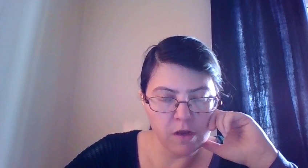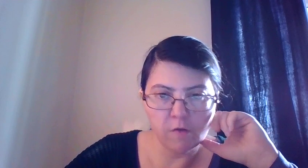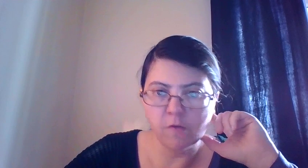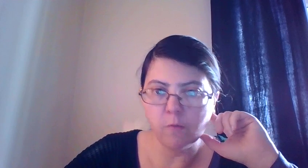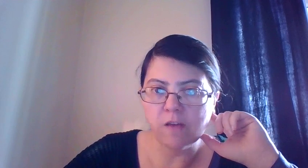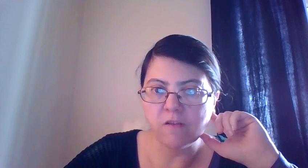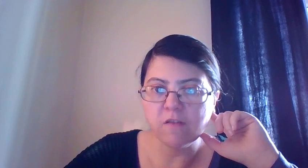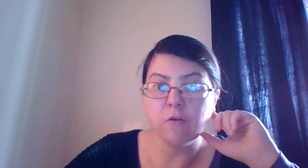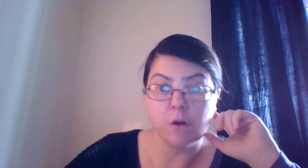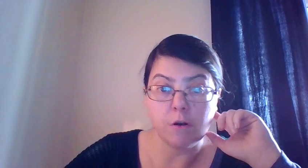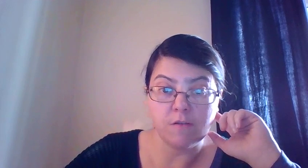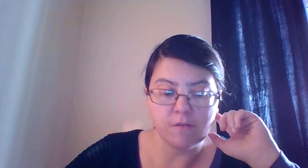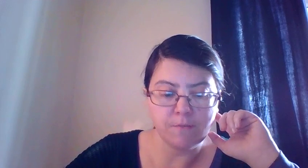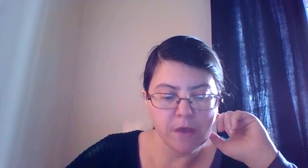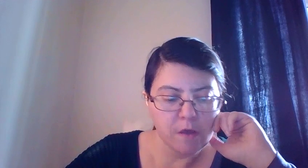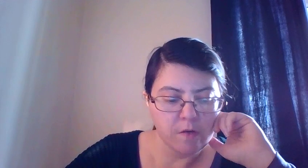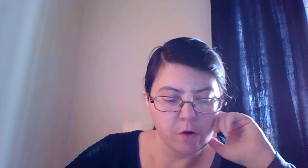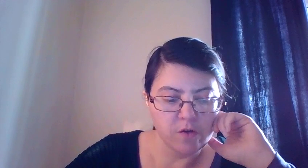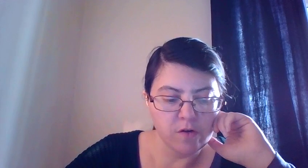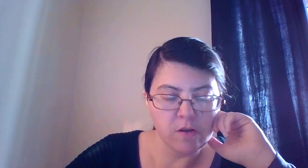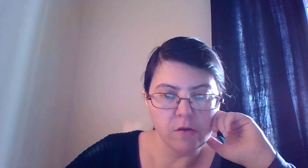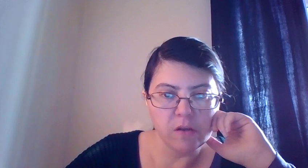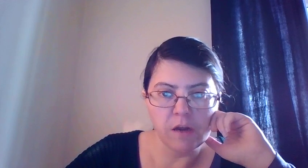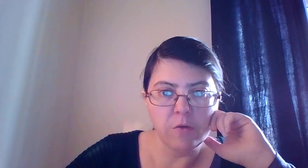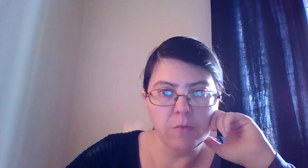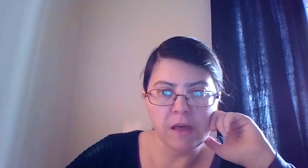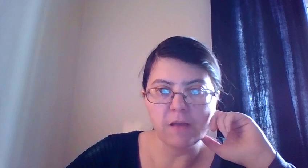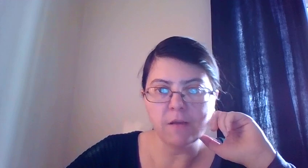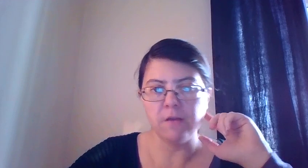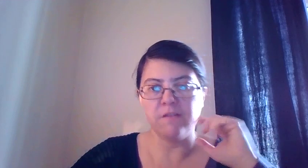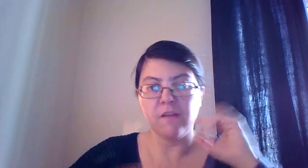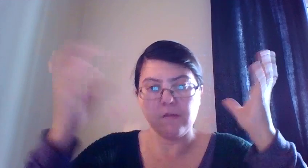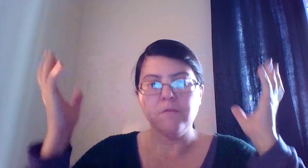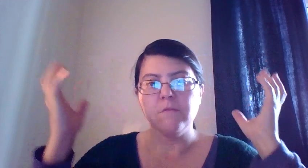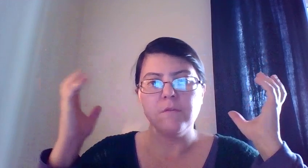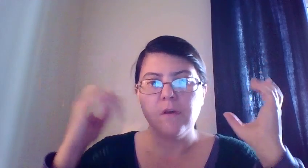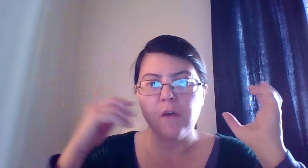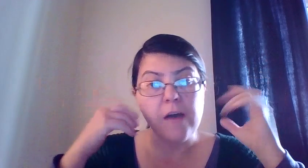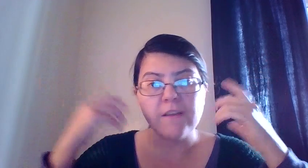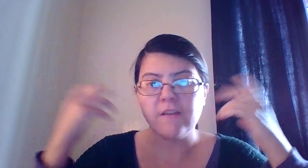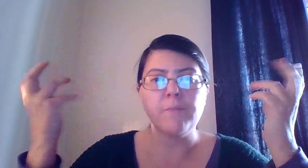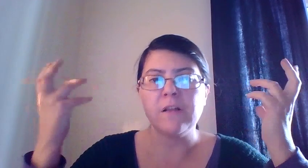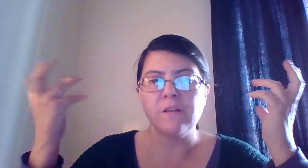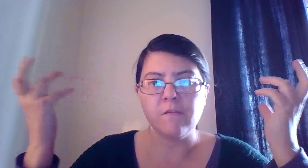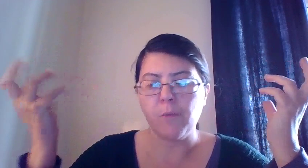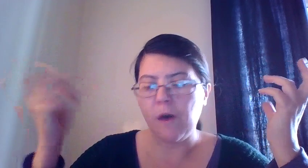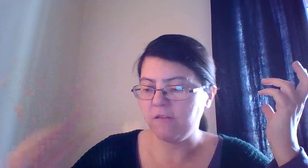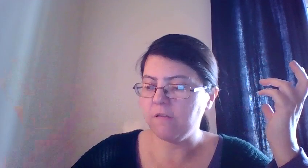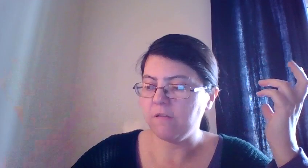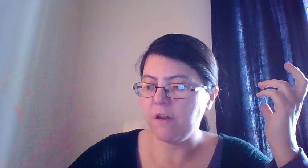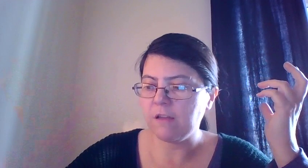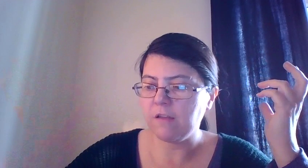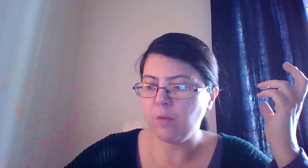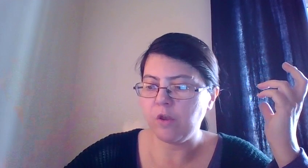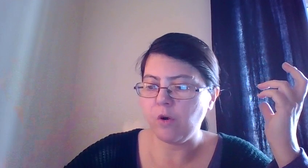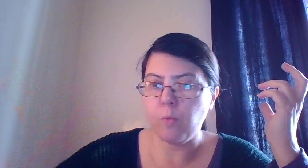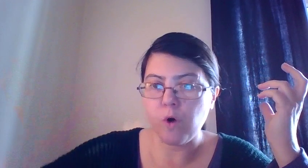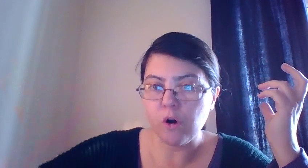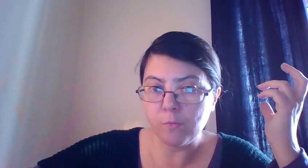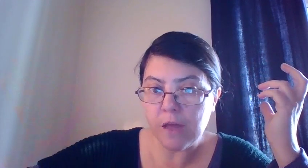of surprises Uranus. So, there could be like a sudden unexpected surprises connected with your workplace